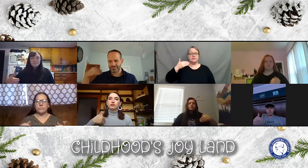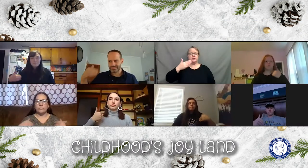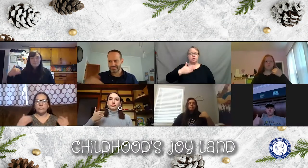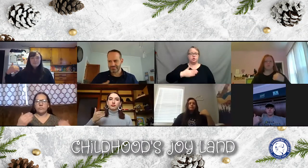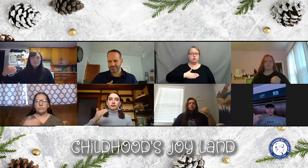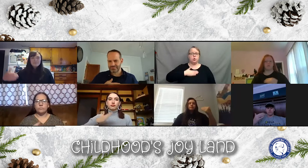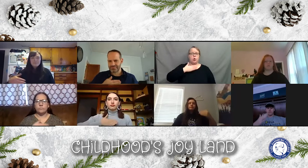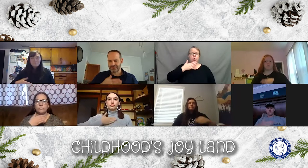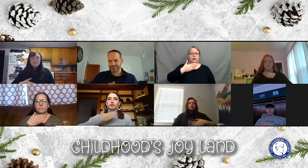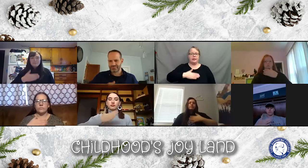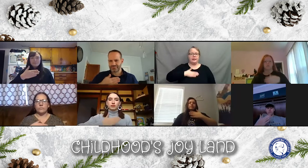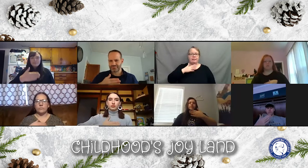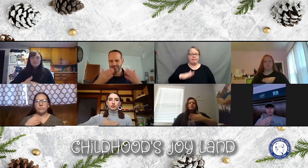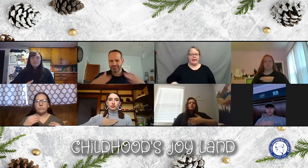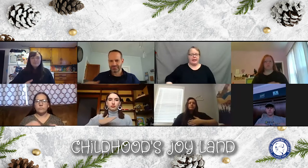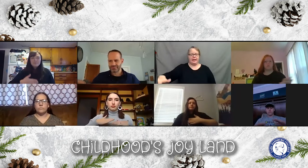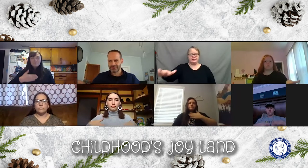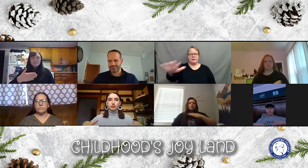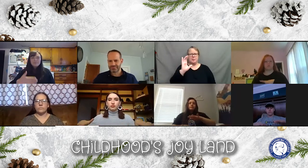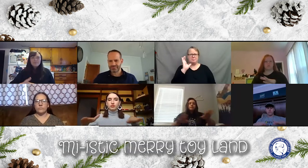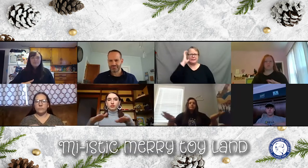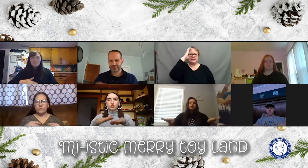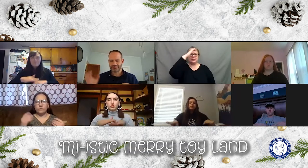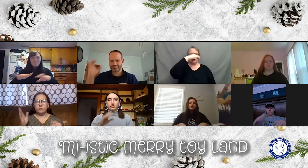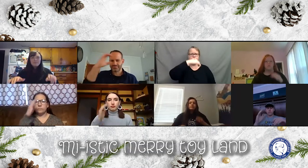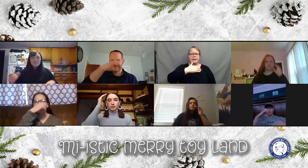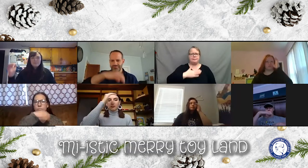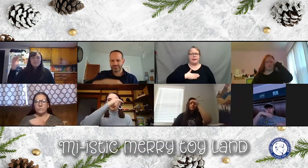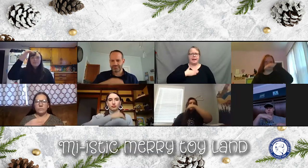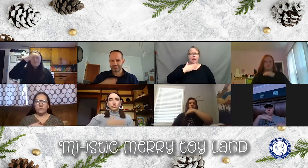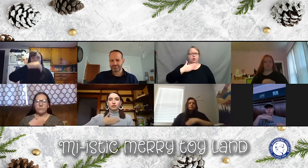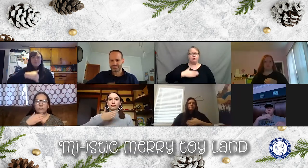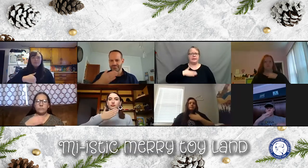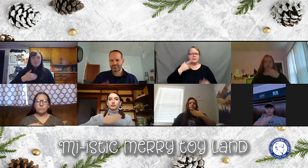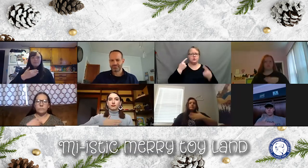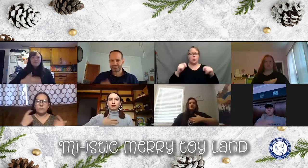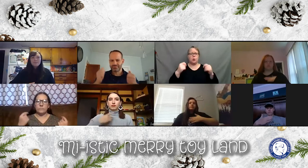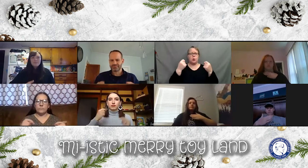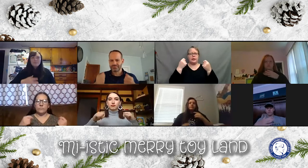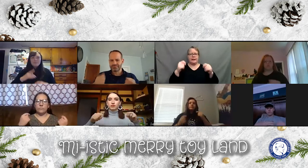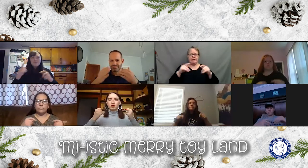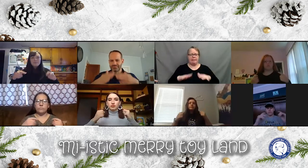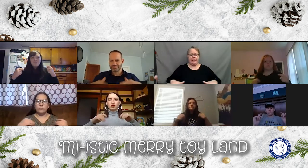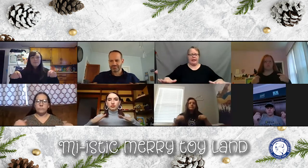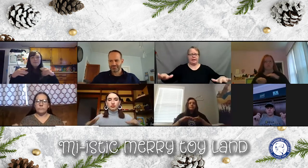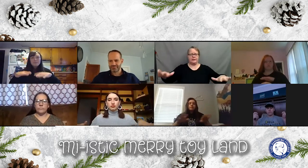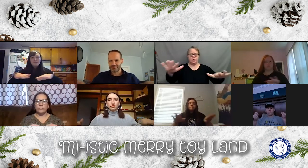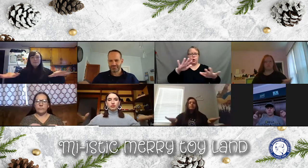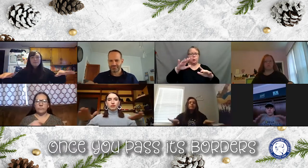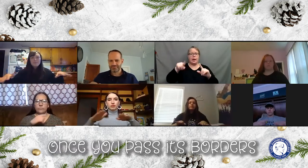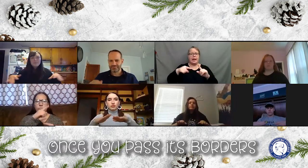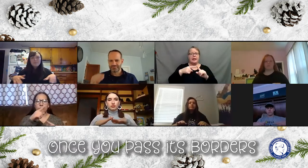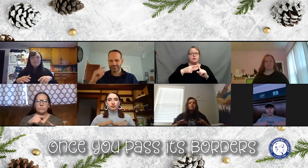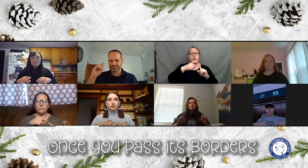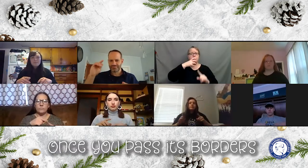Childhood's Toilet, mystic memory's Toilet,